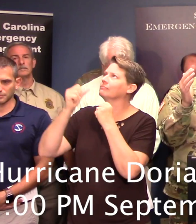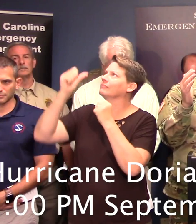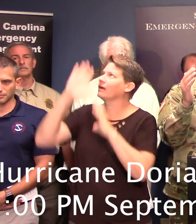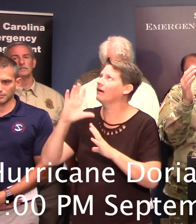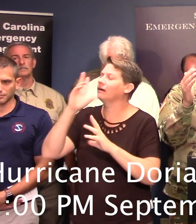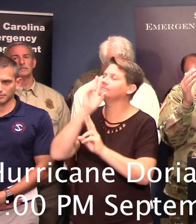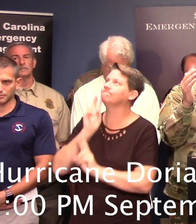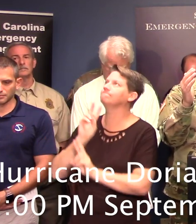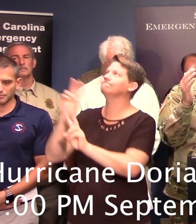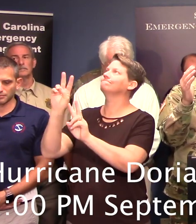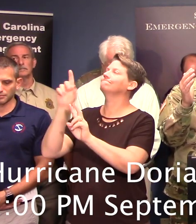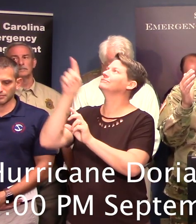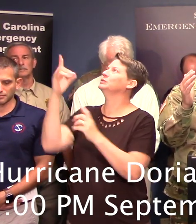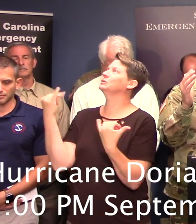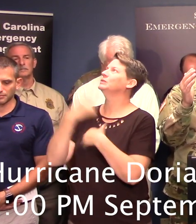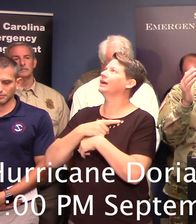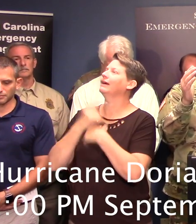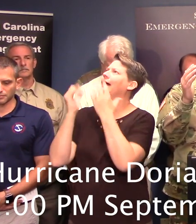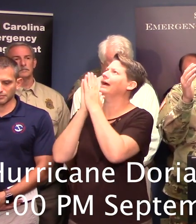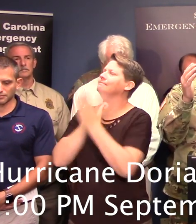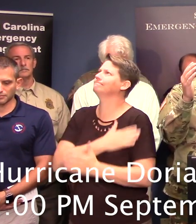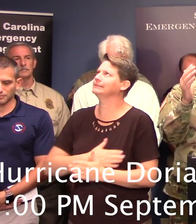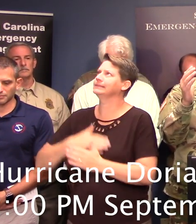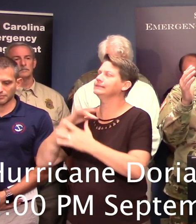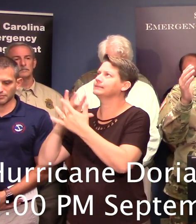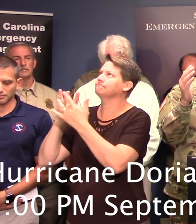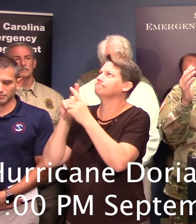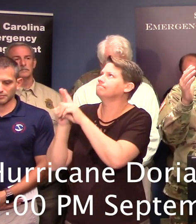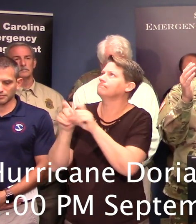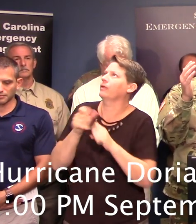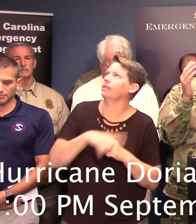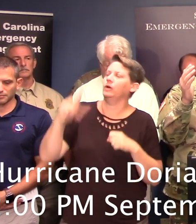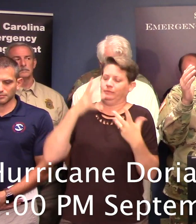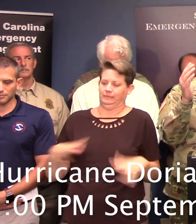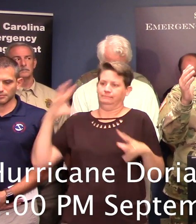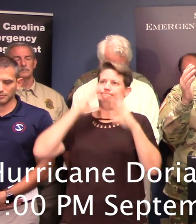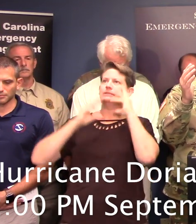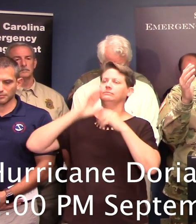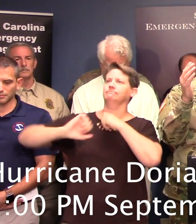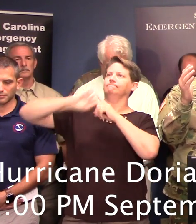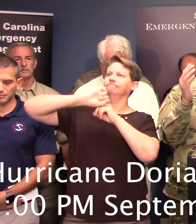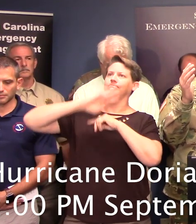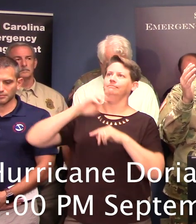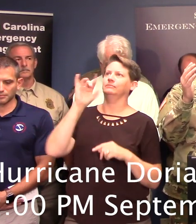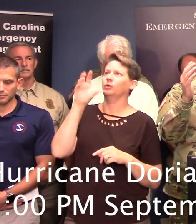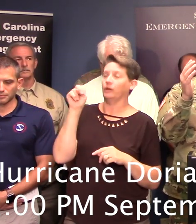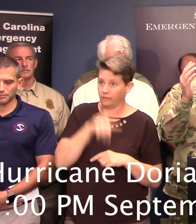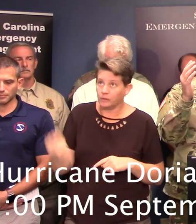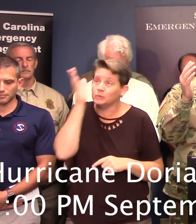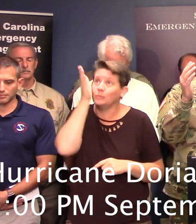beseech you today to be with those as they have been affected by Dorian and those that will be in the path that will be affected.